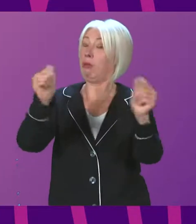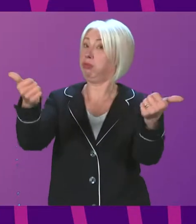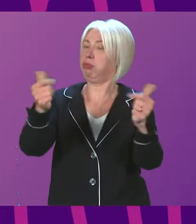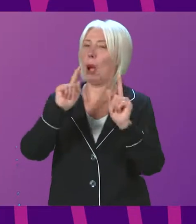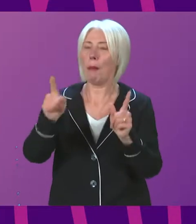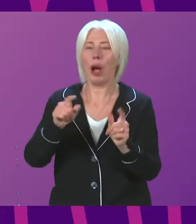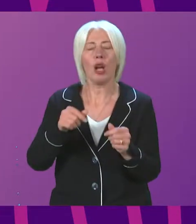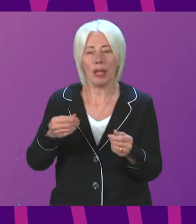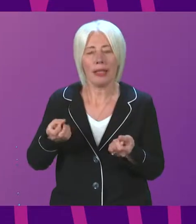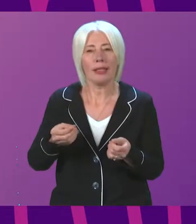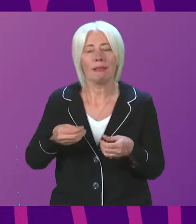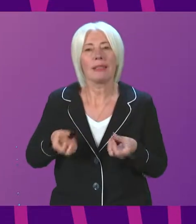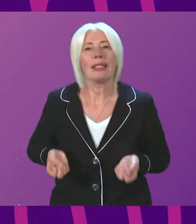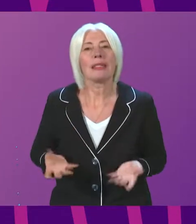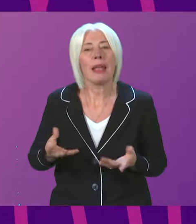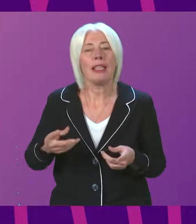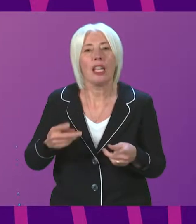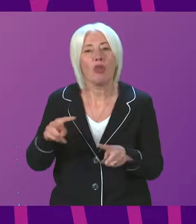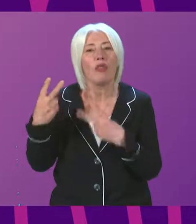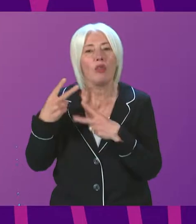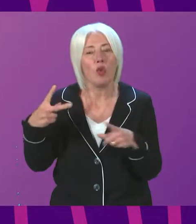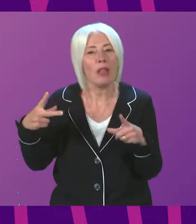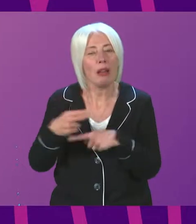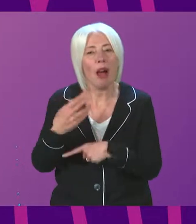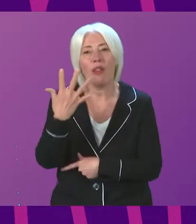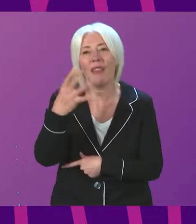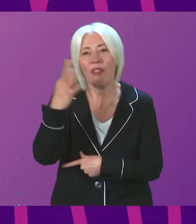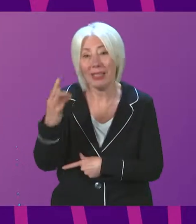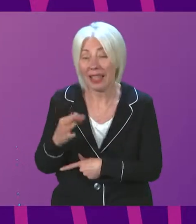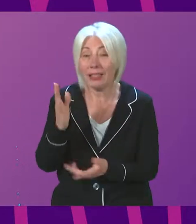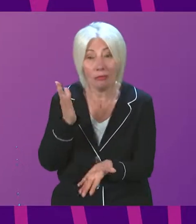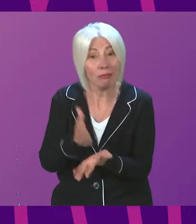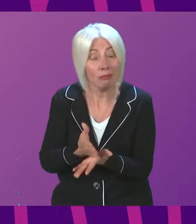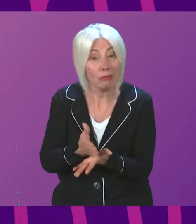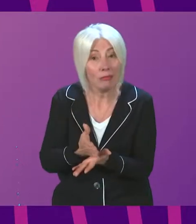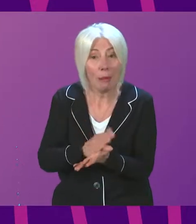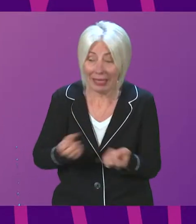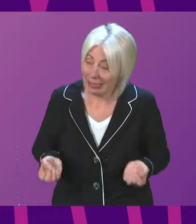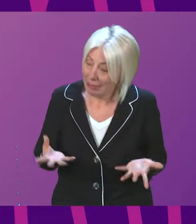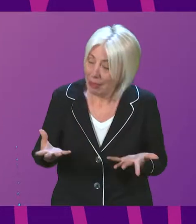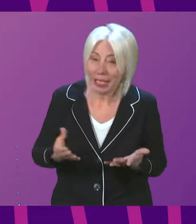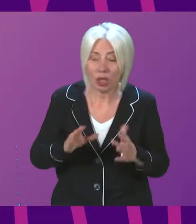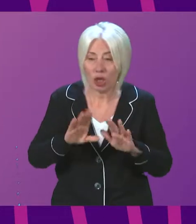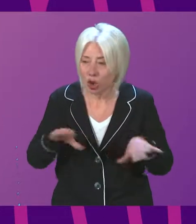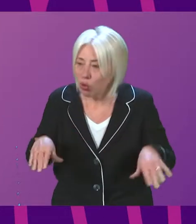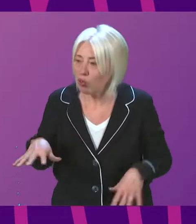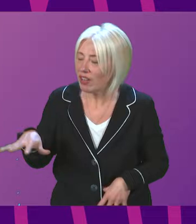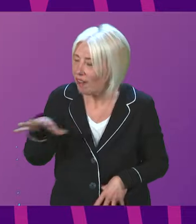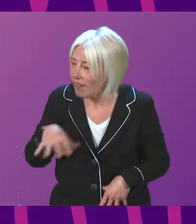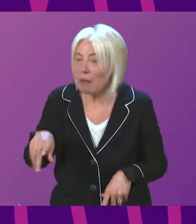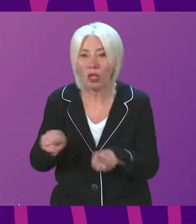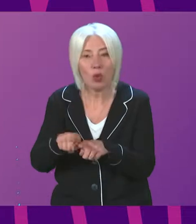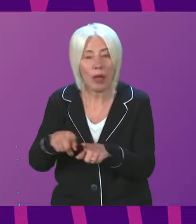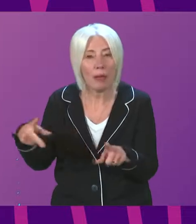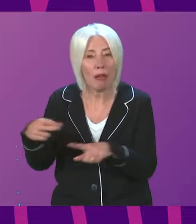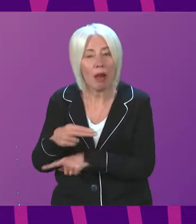spending review cut the education last week by 5% in real terms. Spending on children's and families is set to be slashed in